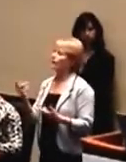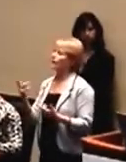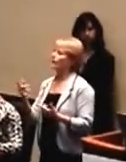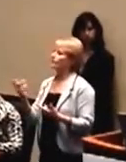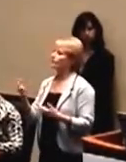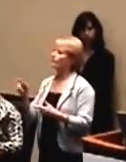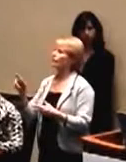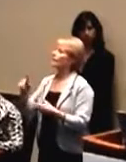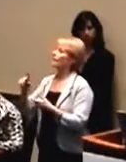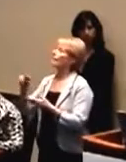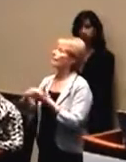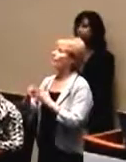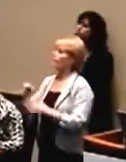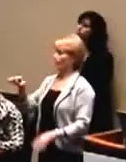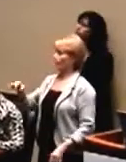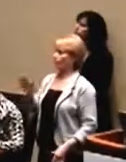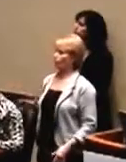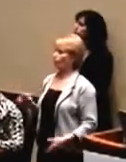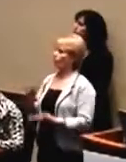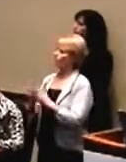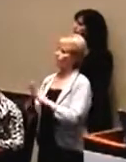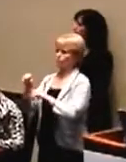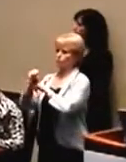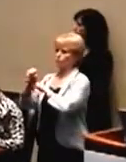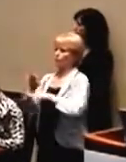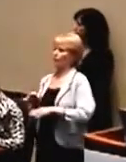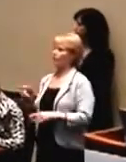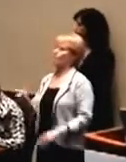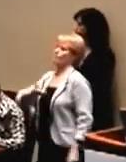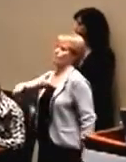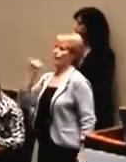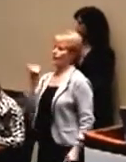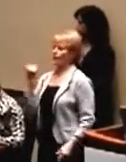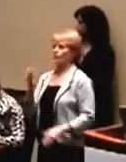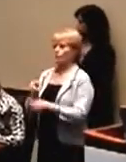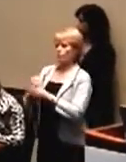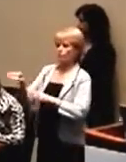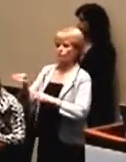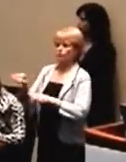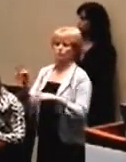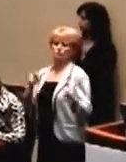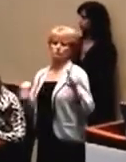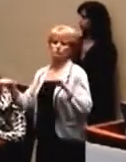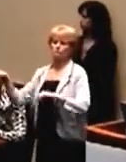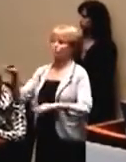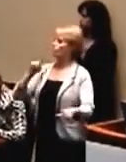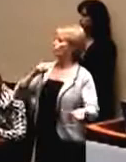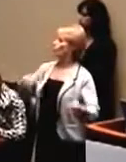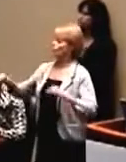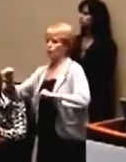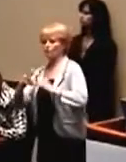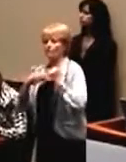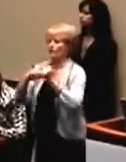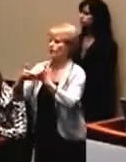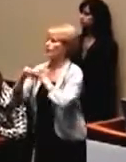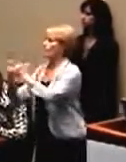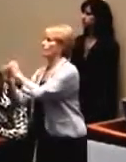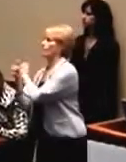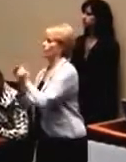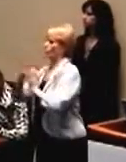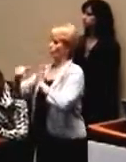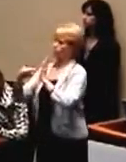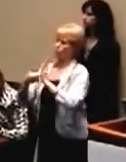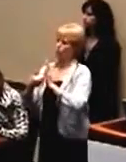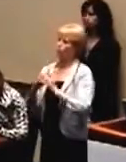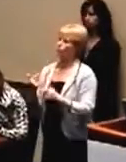collectors into station supervisors, which will be a much more proactive, professional, roving, helpful role, where